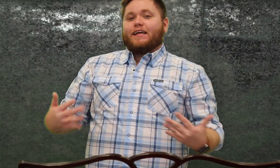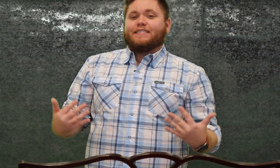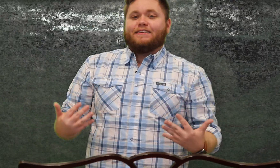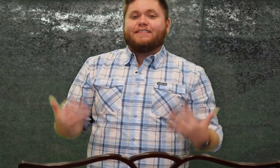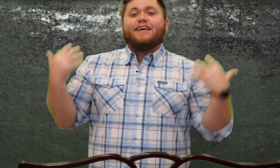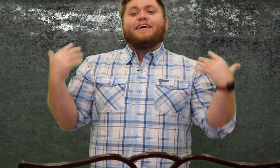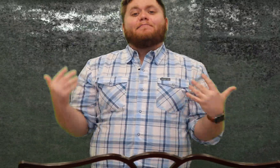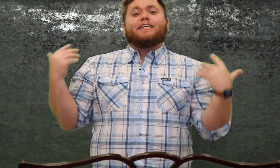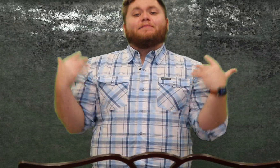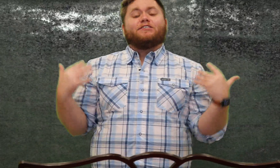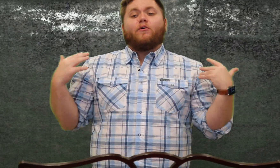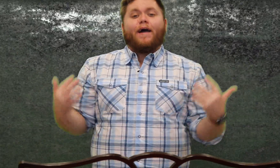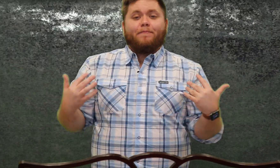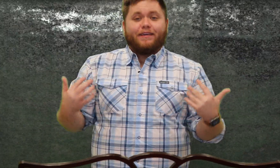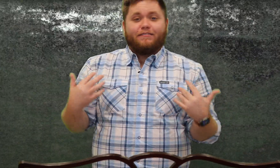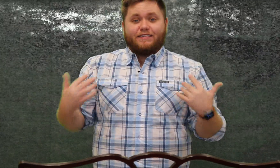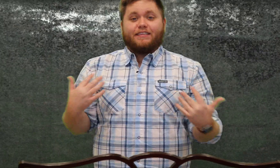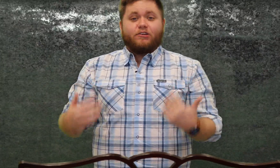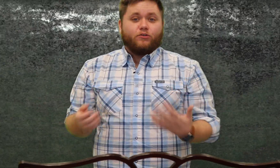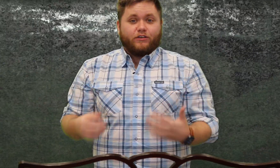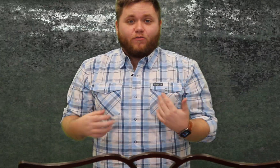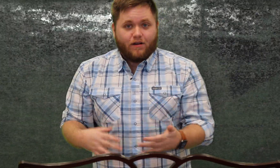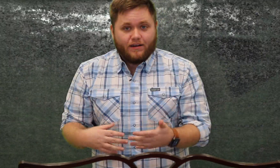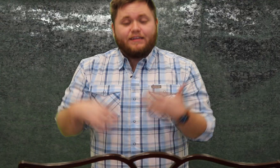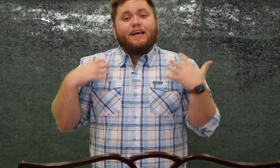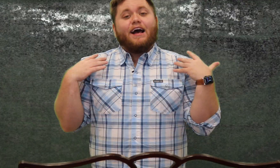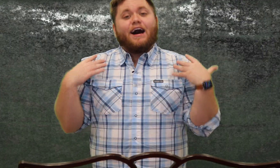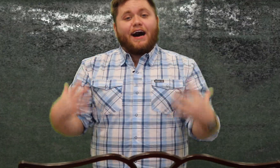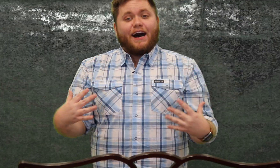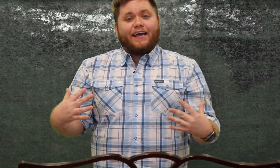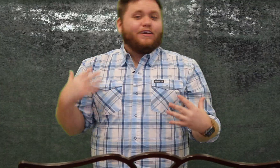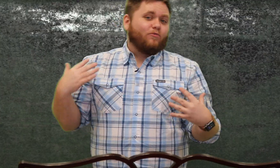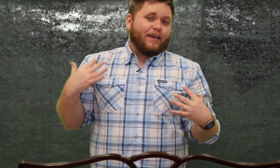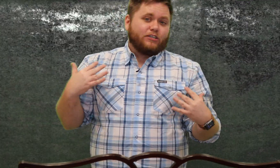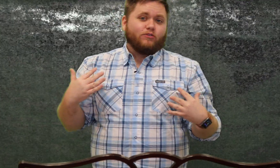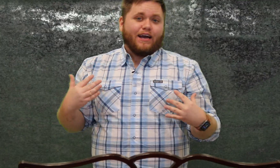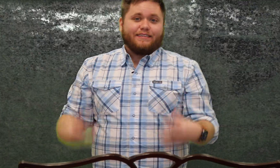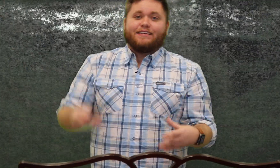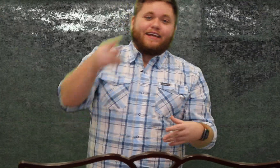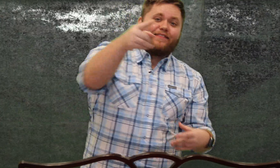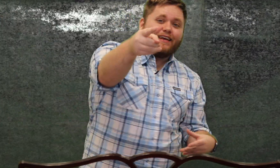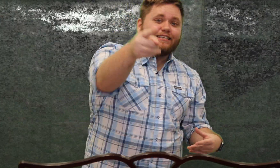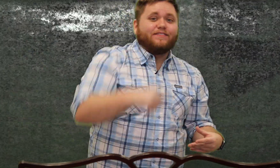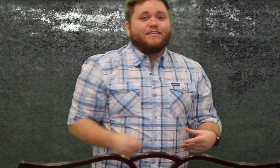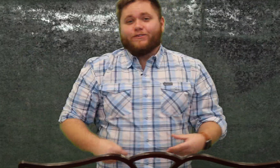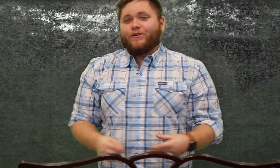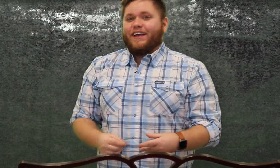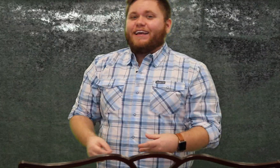lessons it makes me so happy to see that you're doing your work i will catch you guys in the next video okay